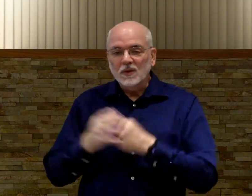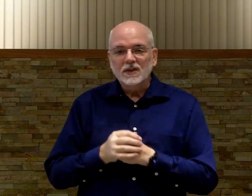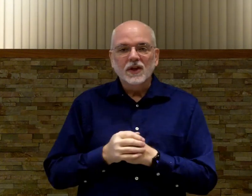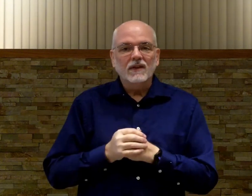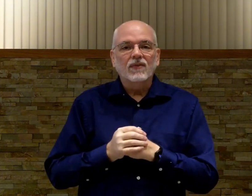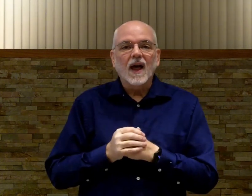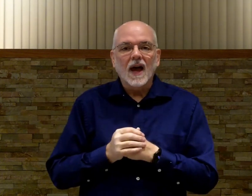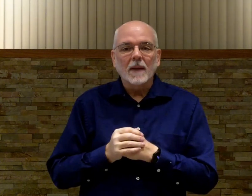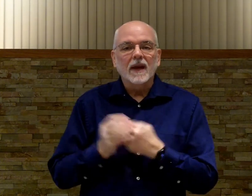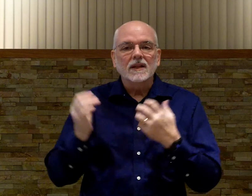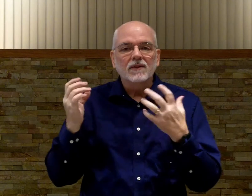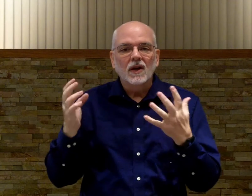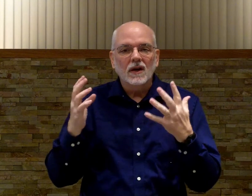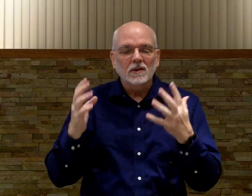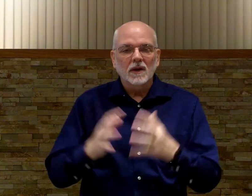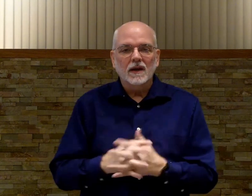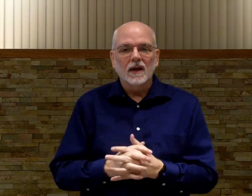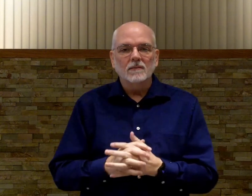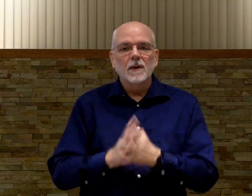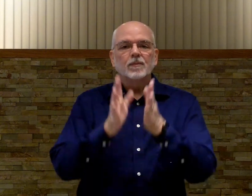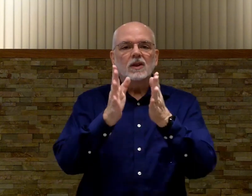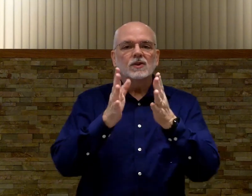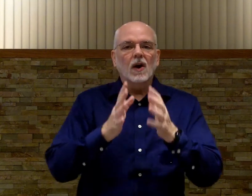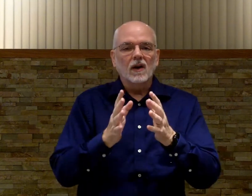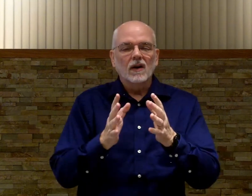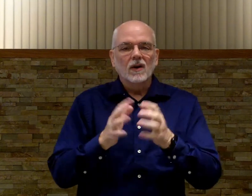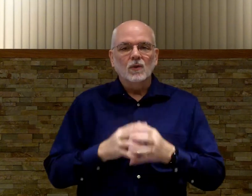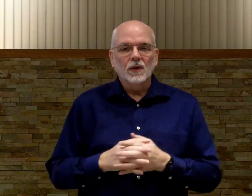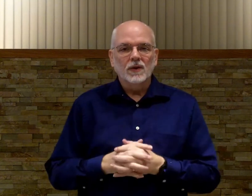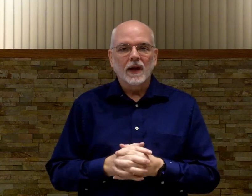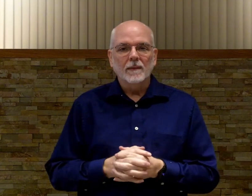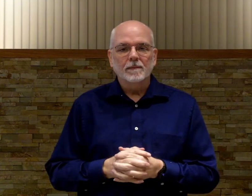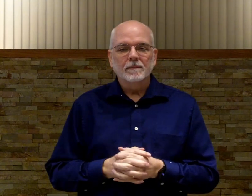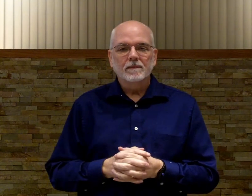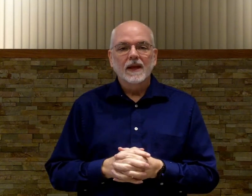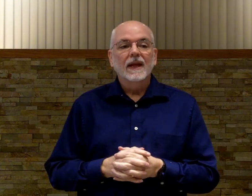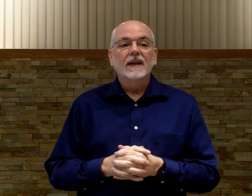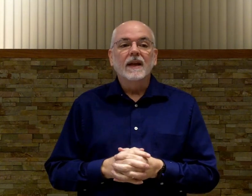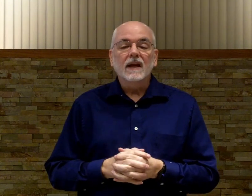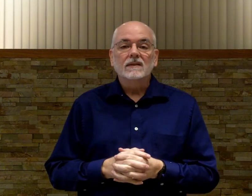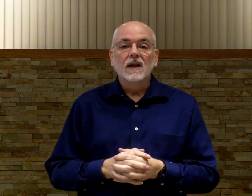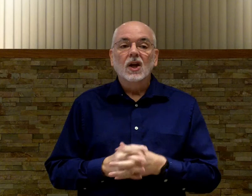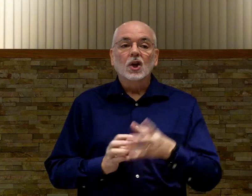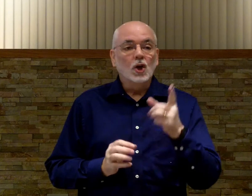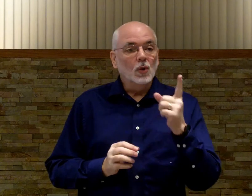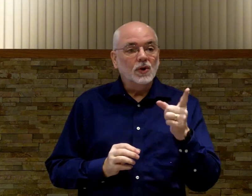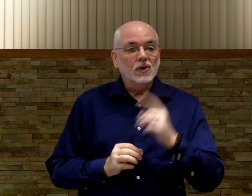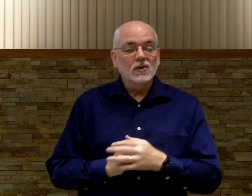just fly because I've done it so many times. Start with your name. Next, go to your